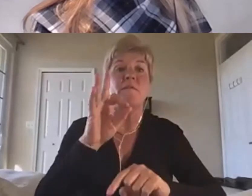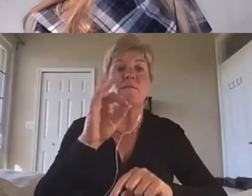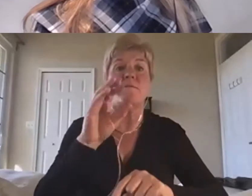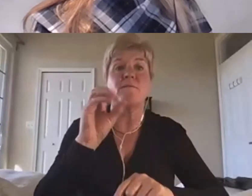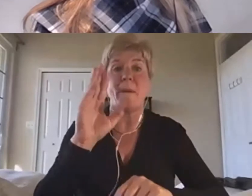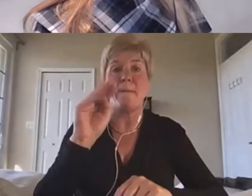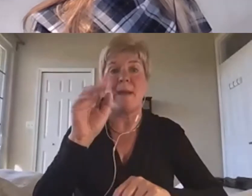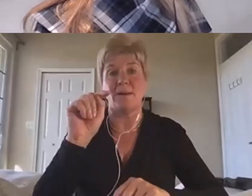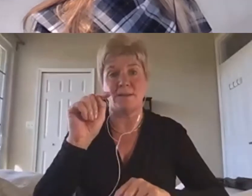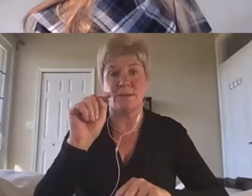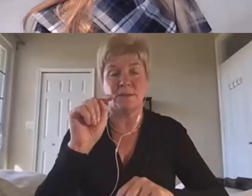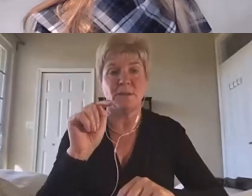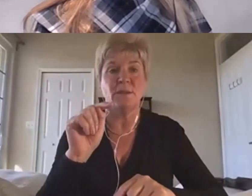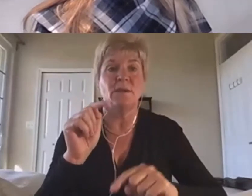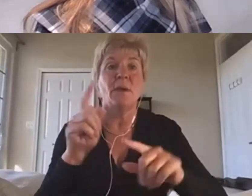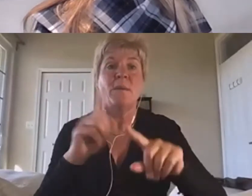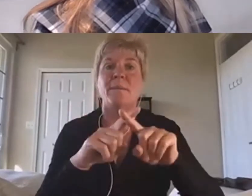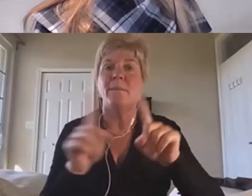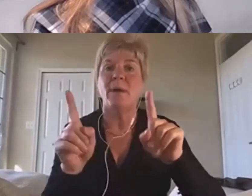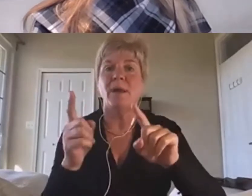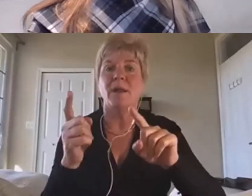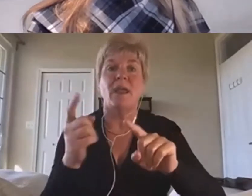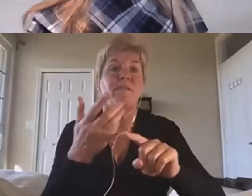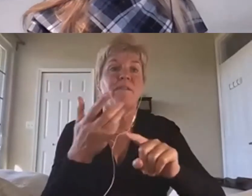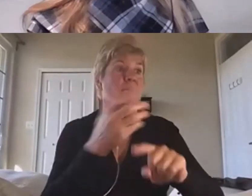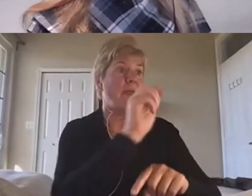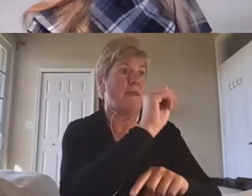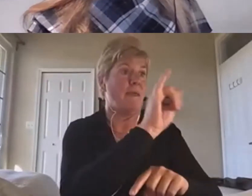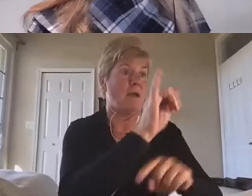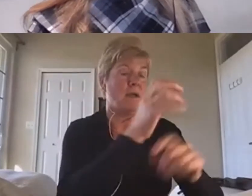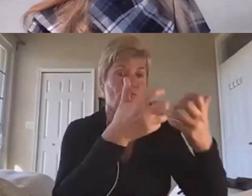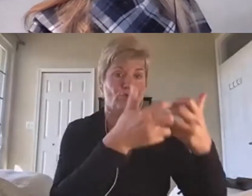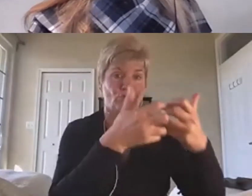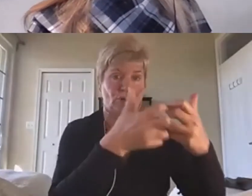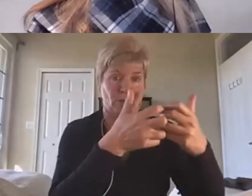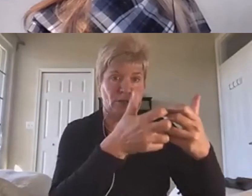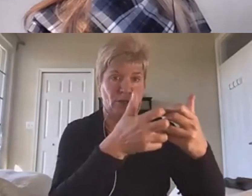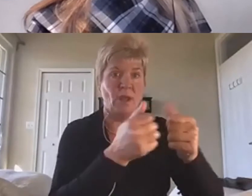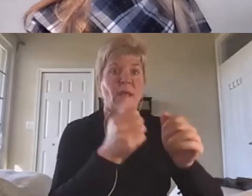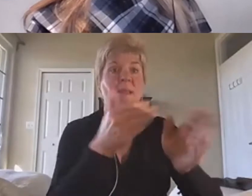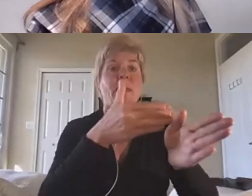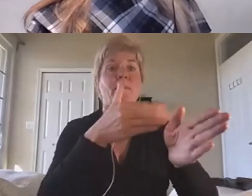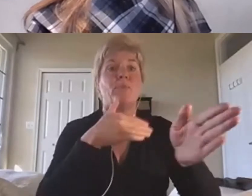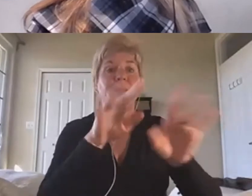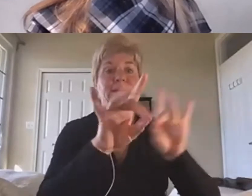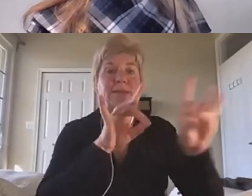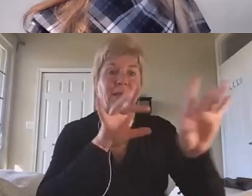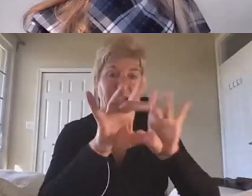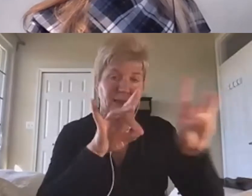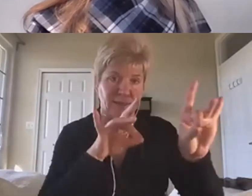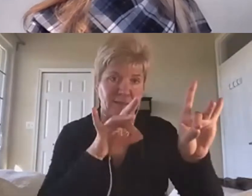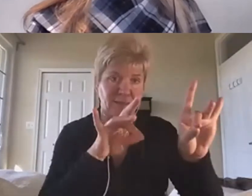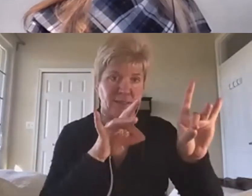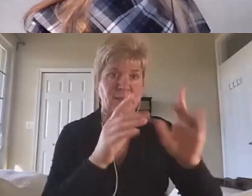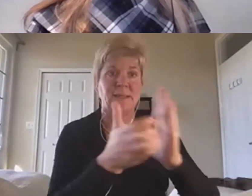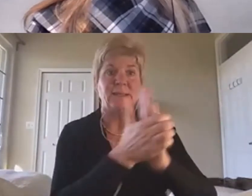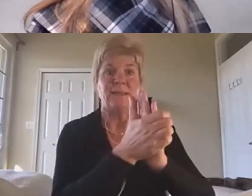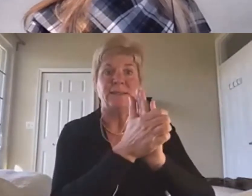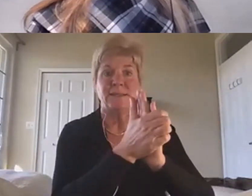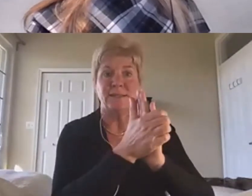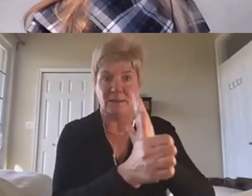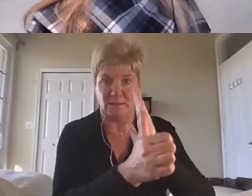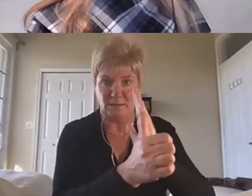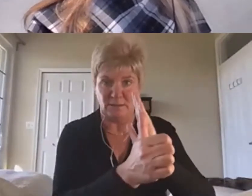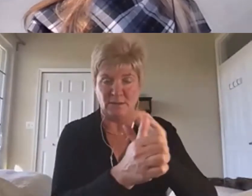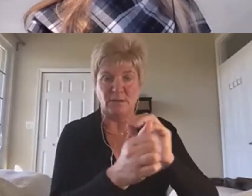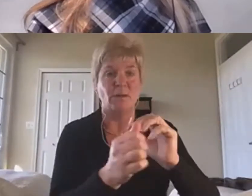already have an AI machine who's selecting pre-selecting skill sets without taking into consideration how people actually